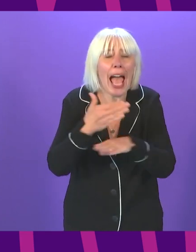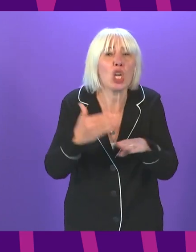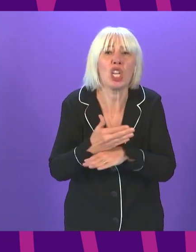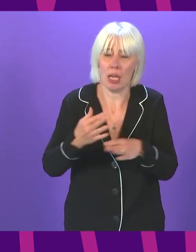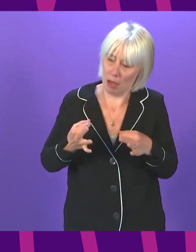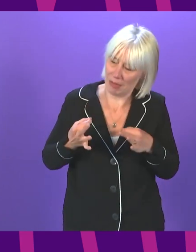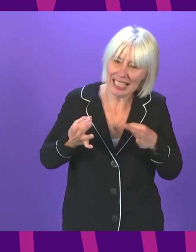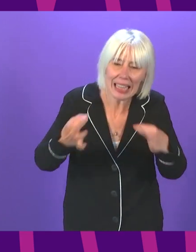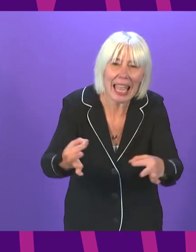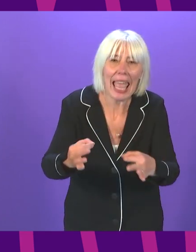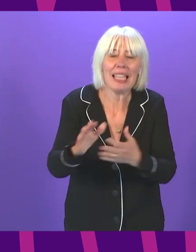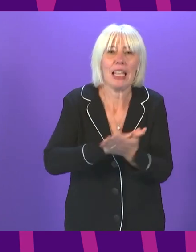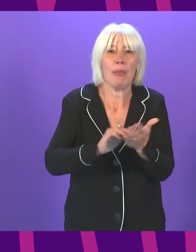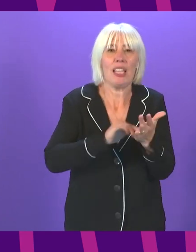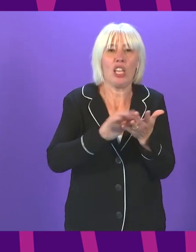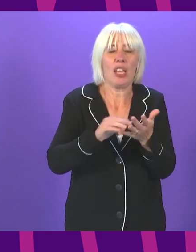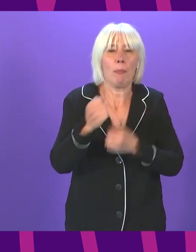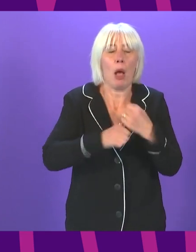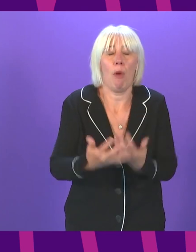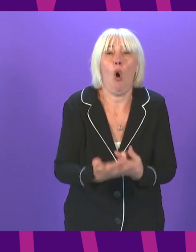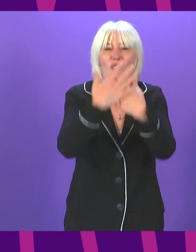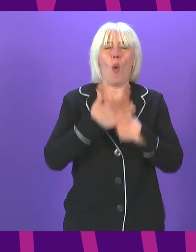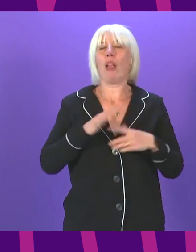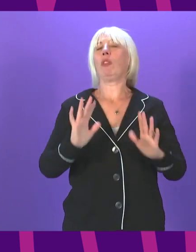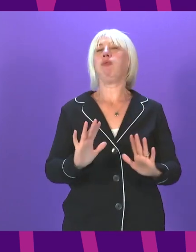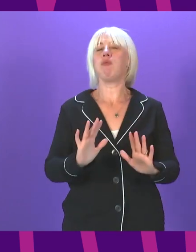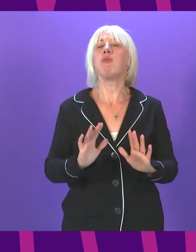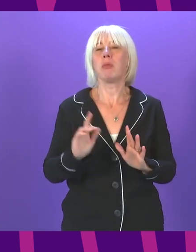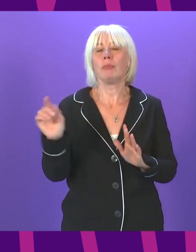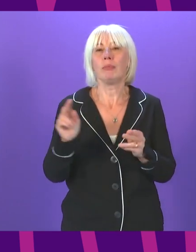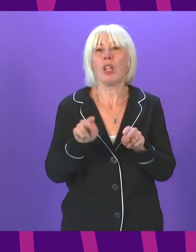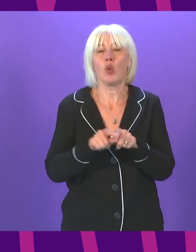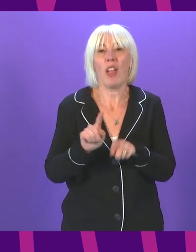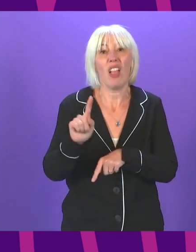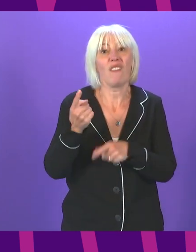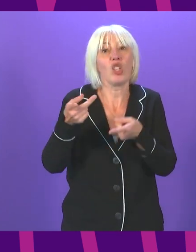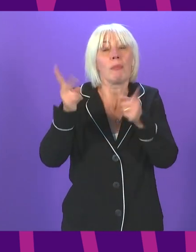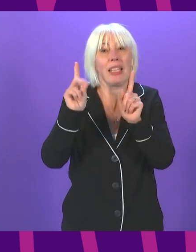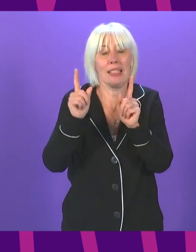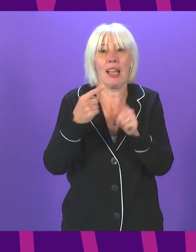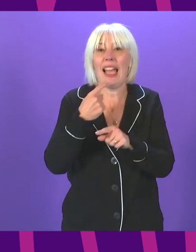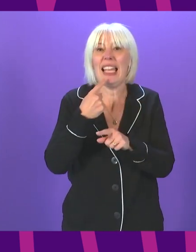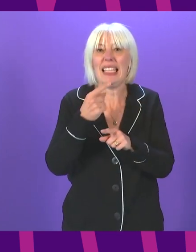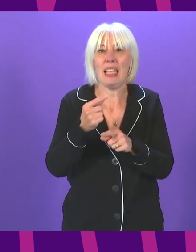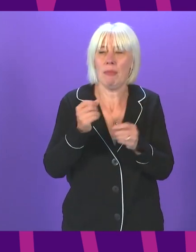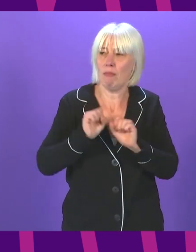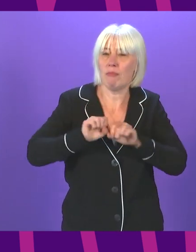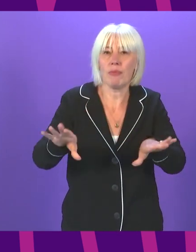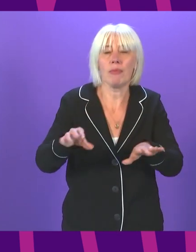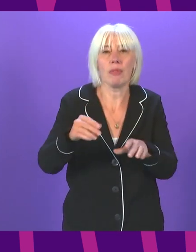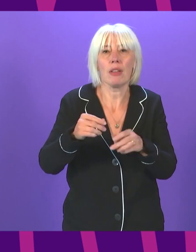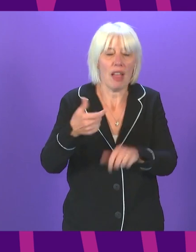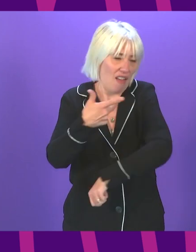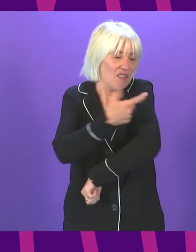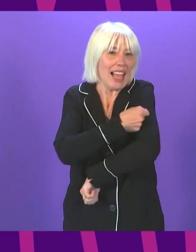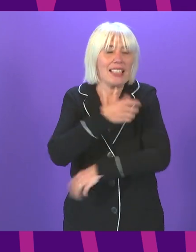that have overwhelmed our health service. And the First Minister has just announced her plans to introduce vaccine certification. But